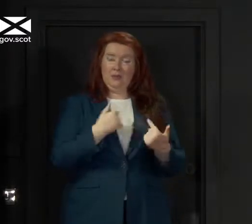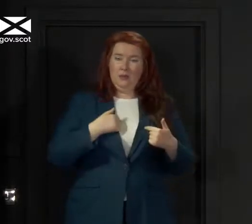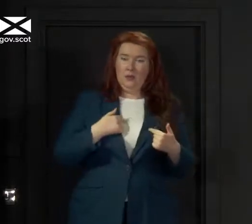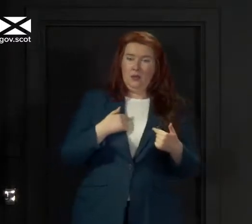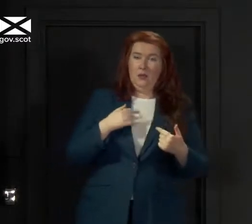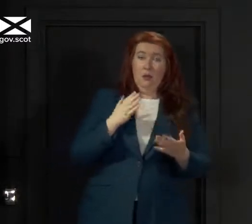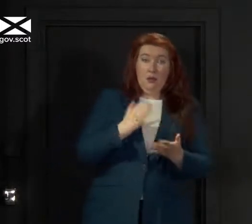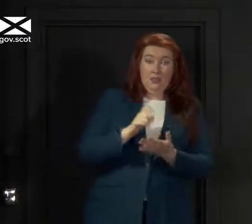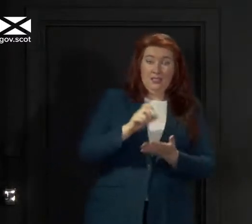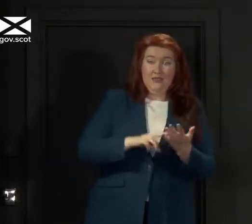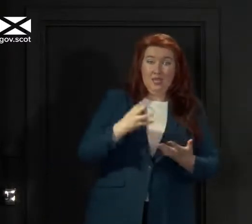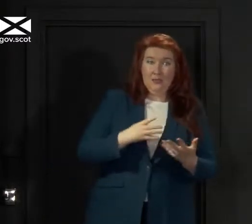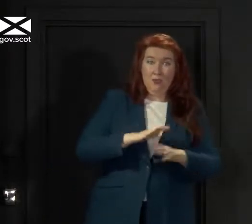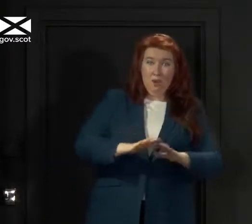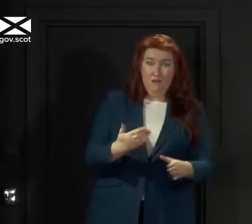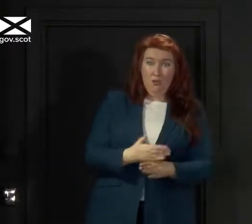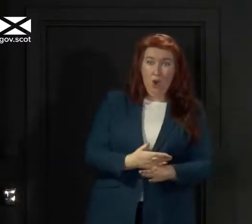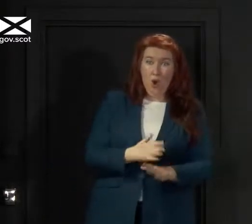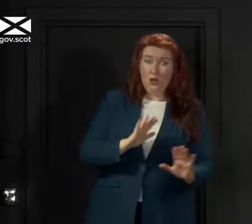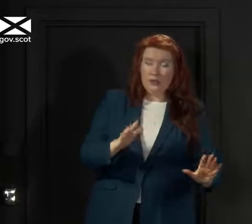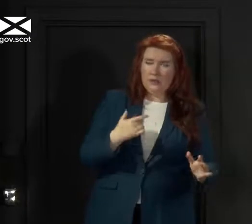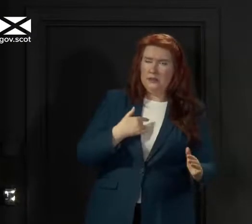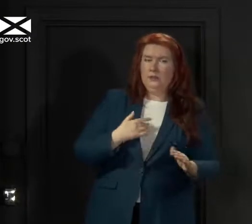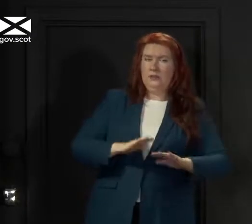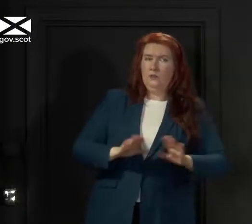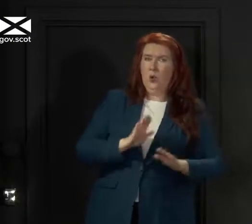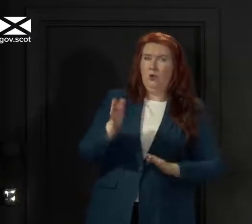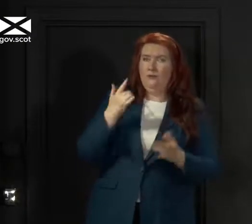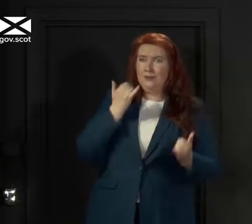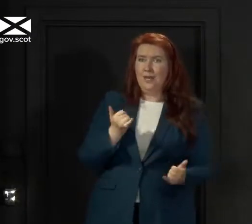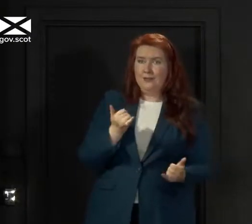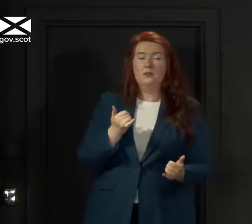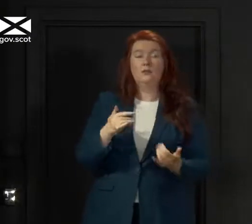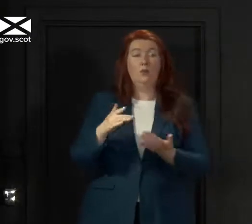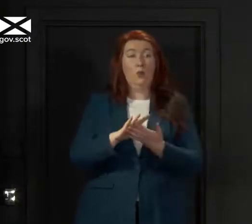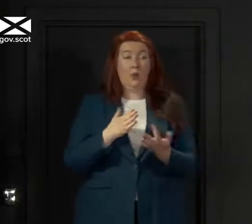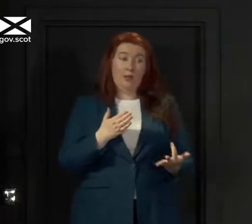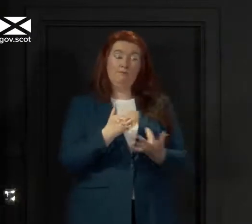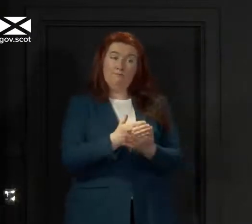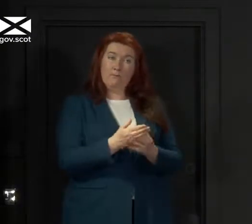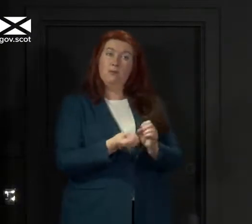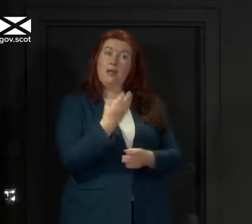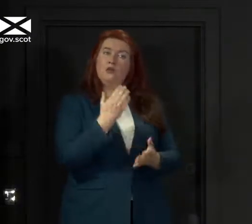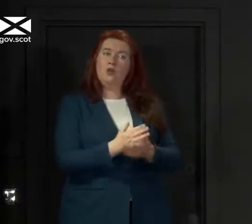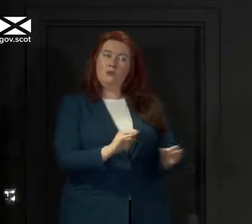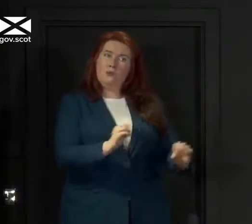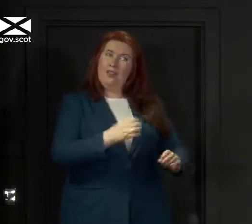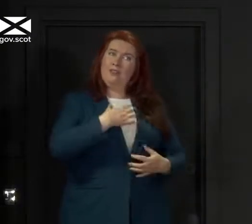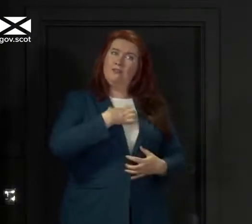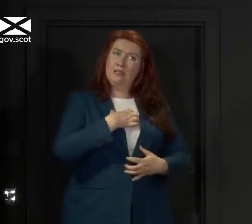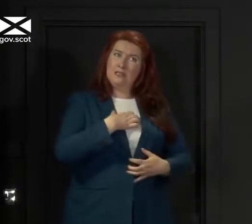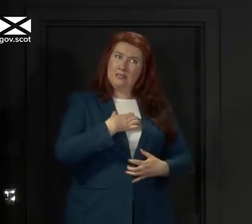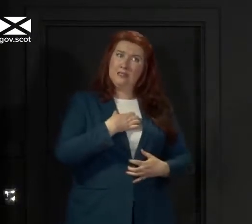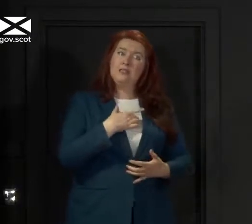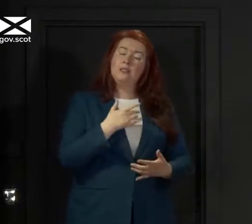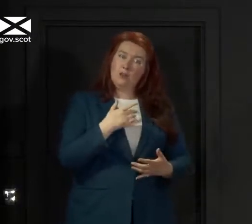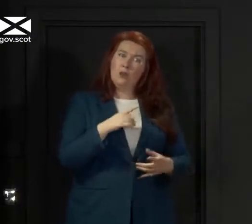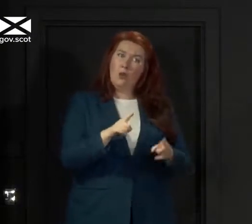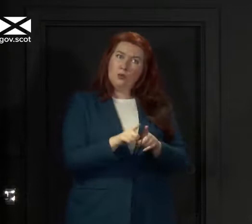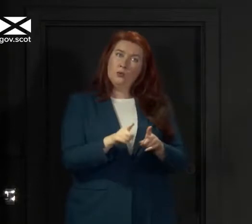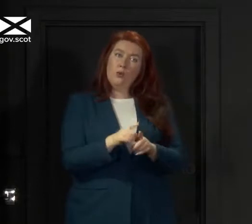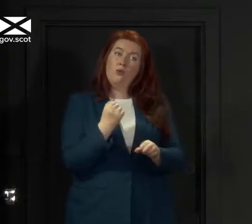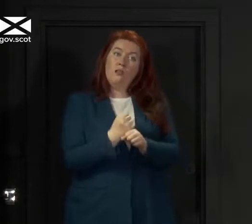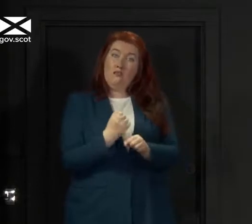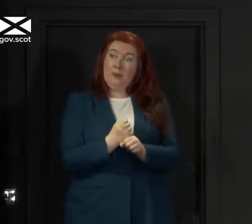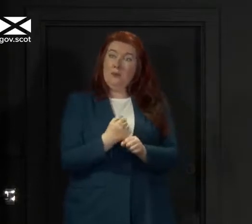significantly, we have stepped in to ensure that that fear is removed and the government will ensure